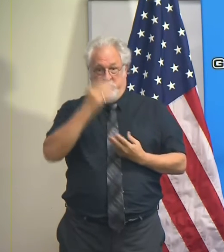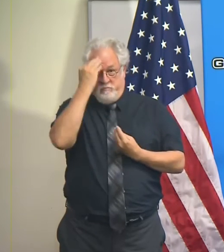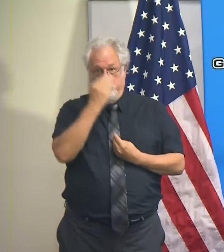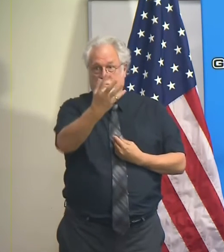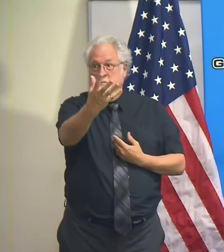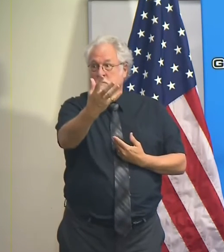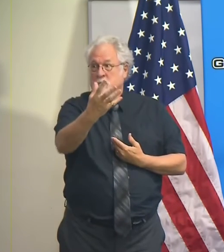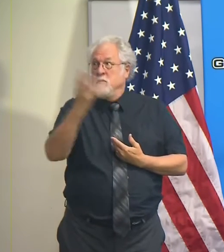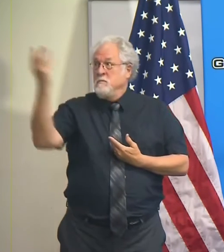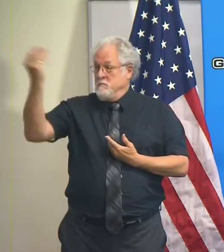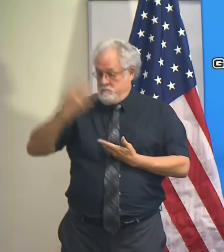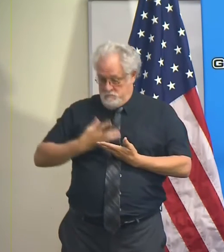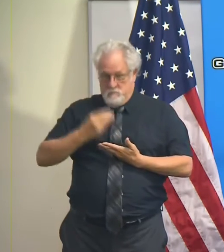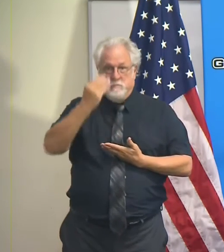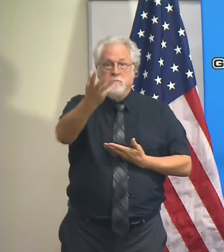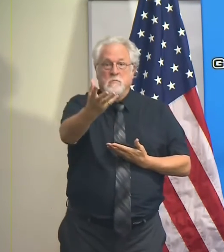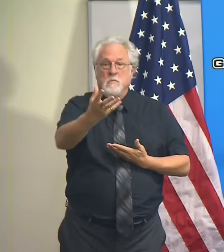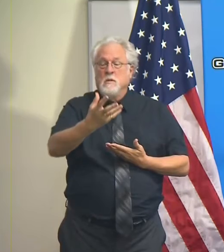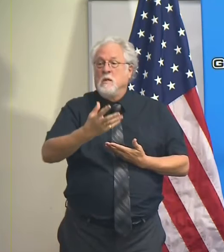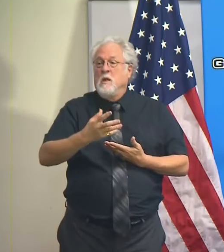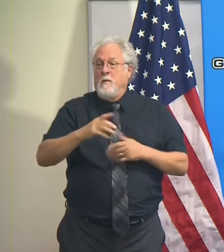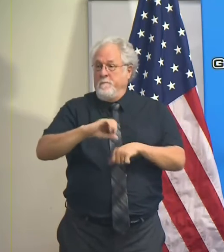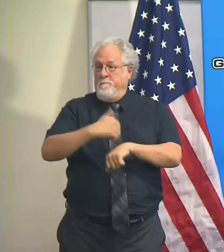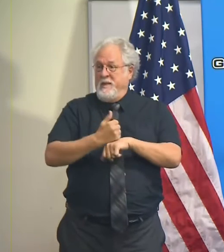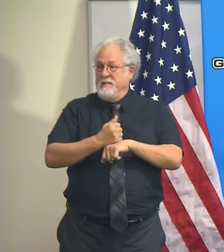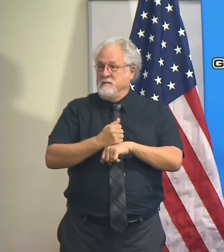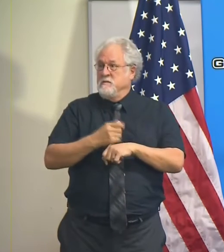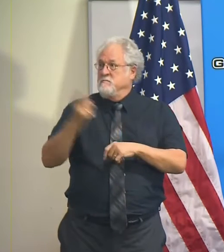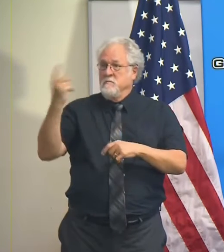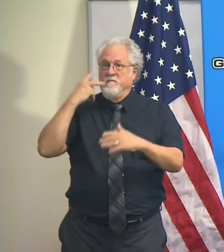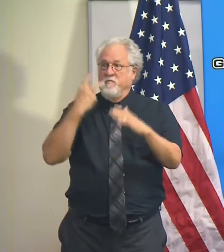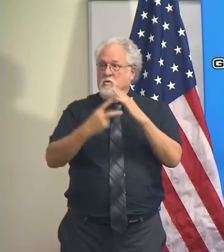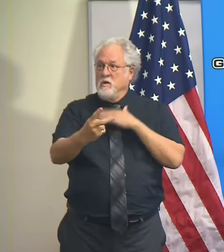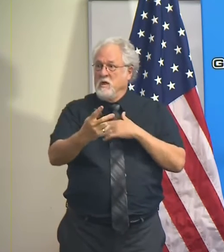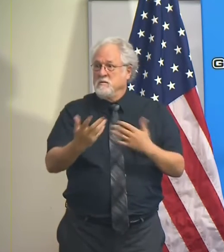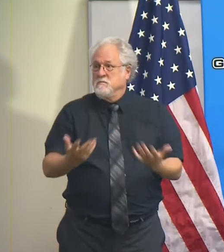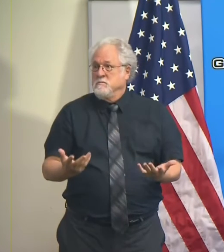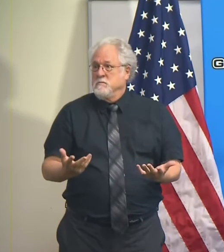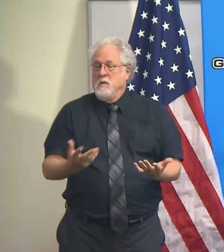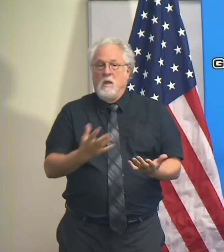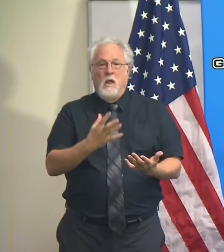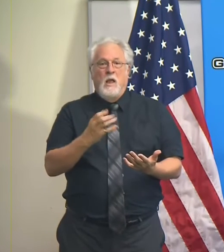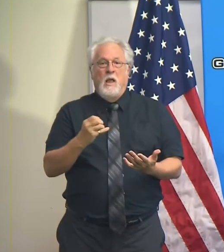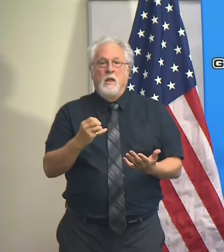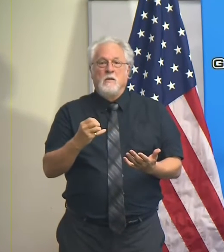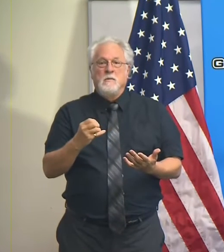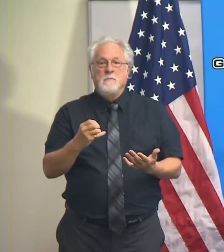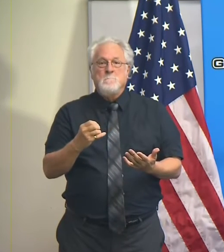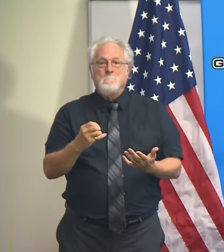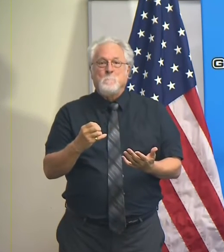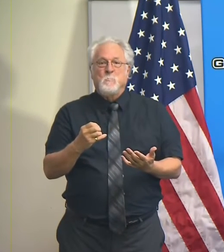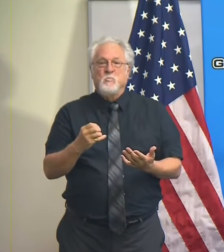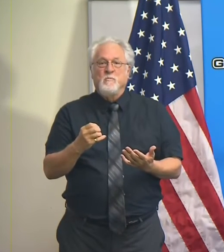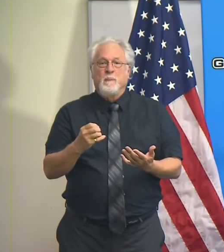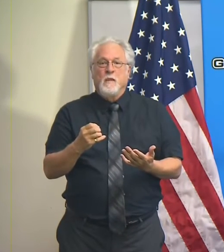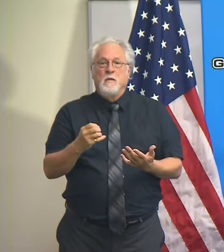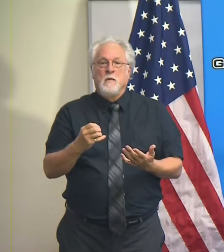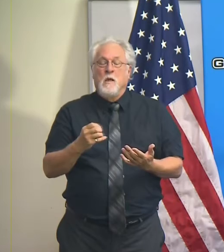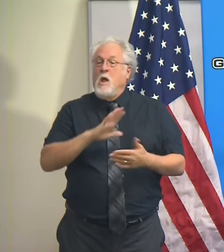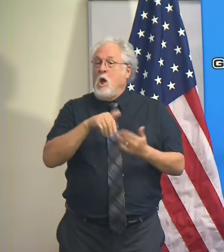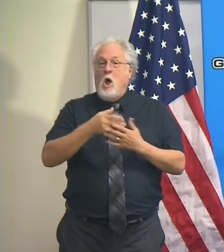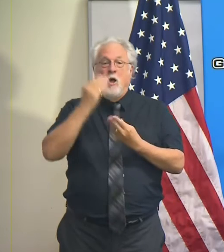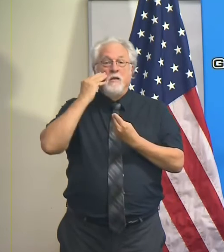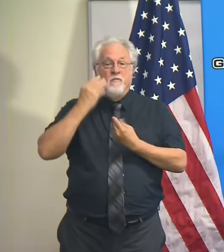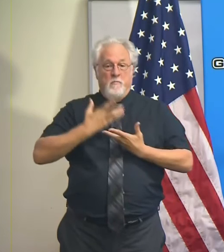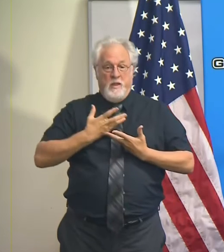to people, the decisions we make, are going to be based on the forecast. And so, you know, all of the